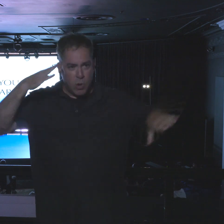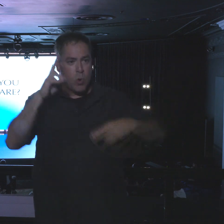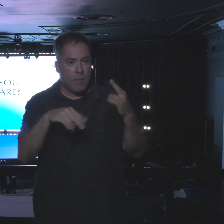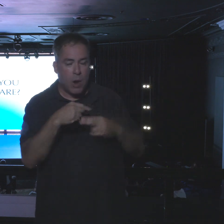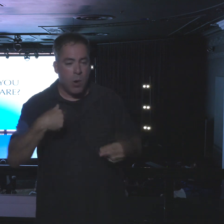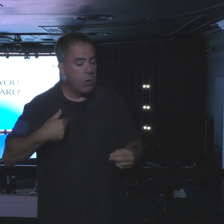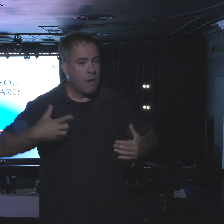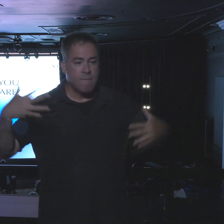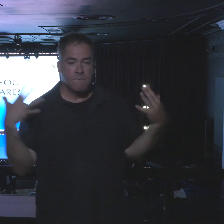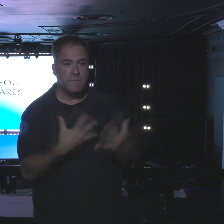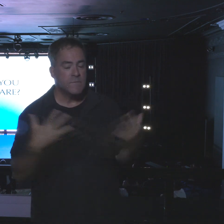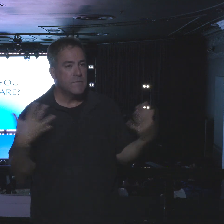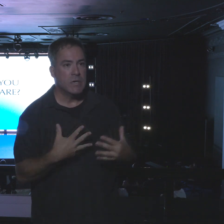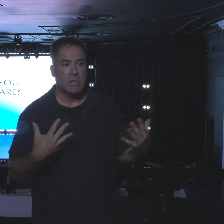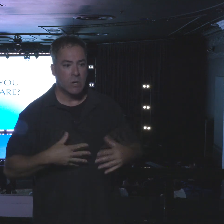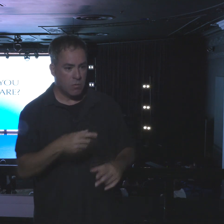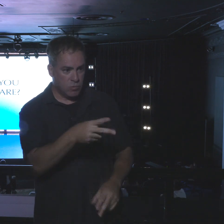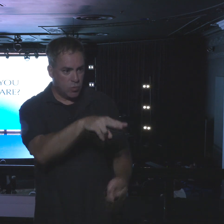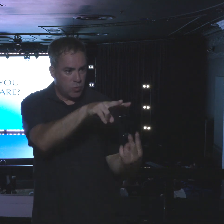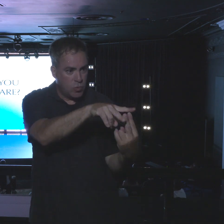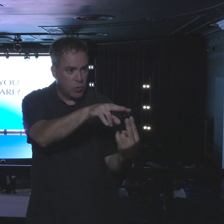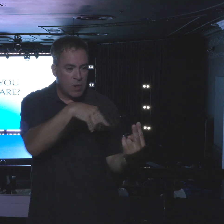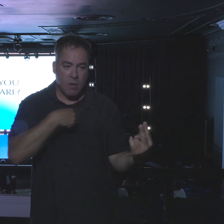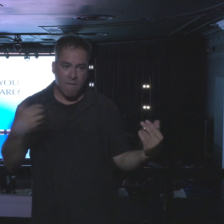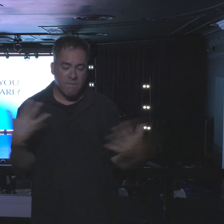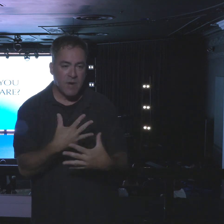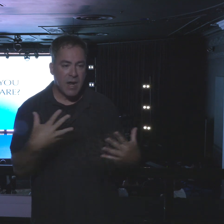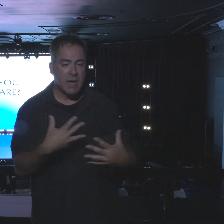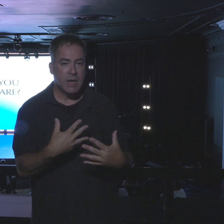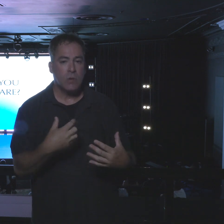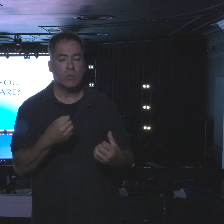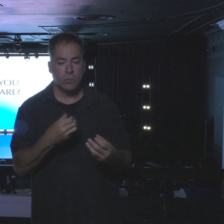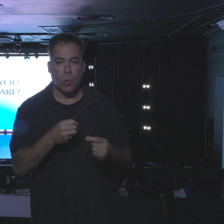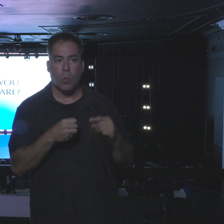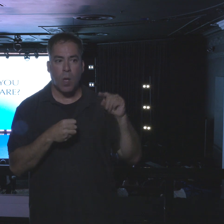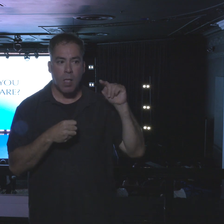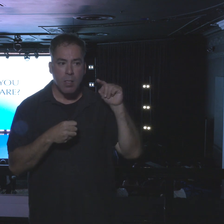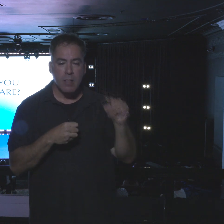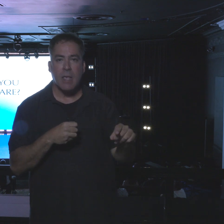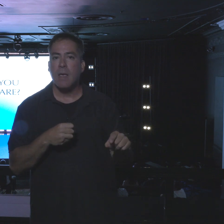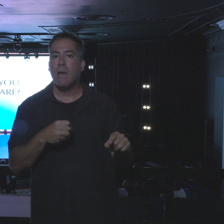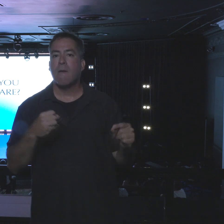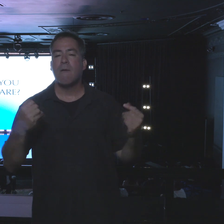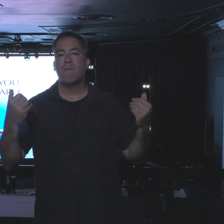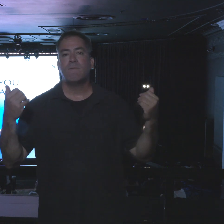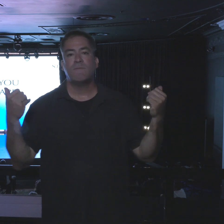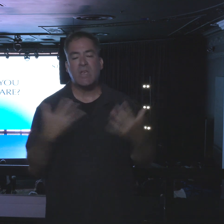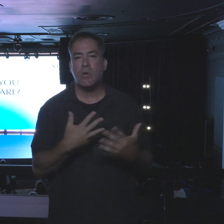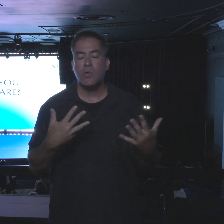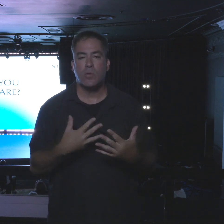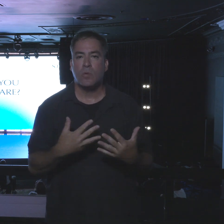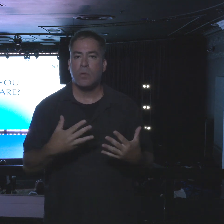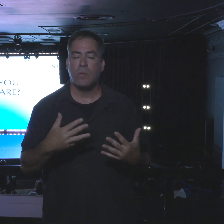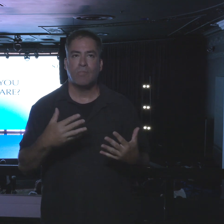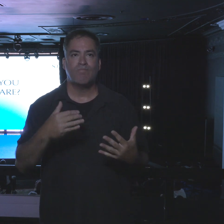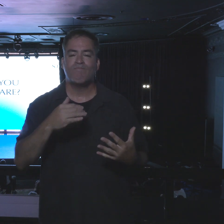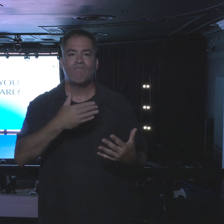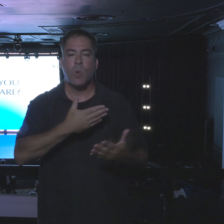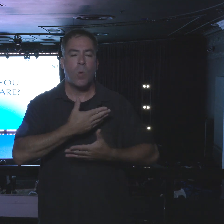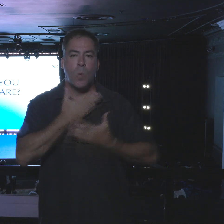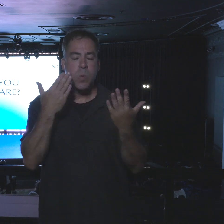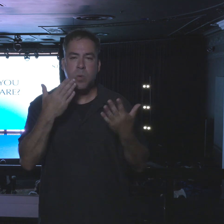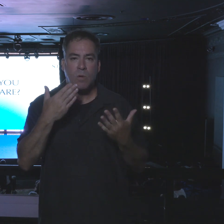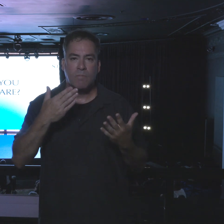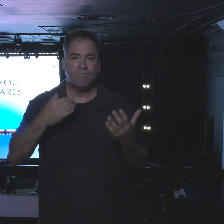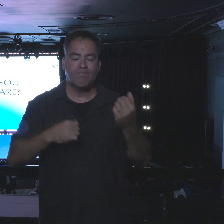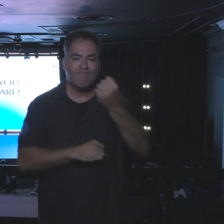We are terrified of you. So their fears were totally unfounded. But because of the way